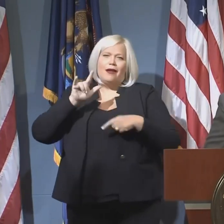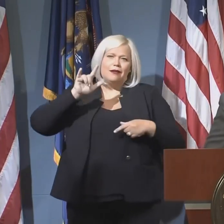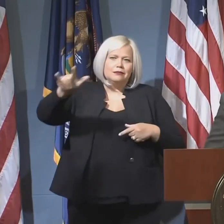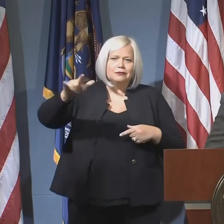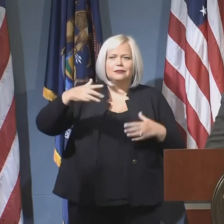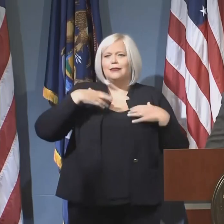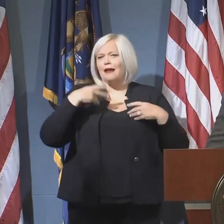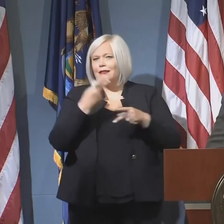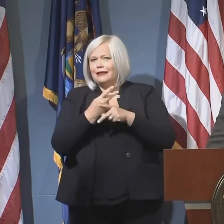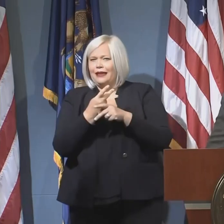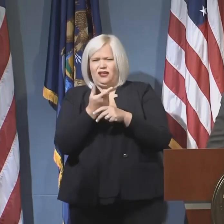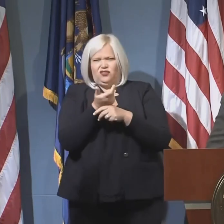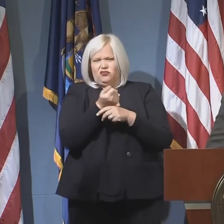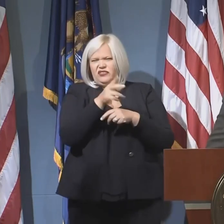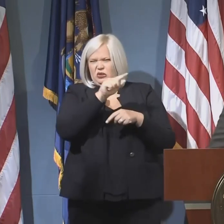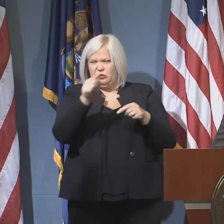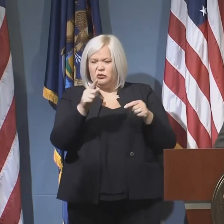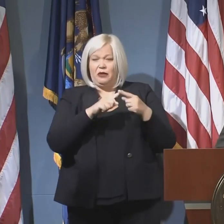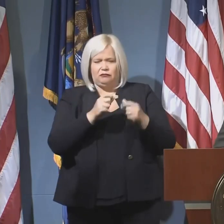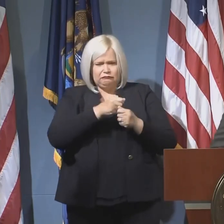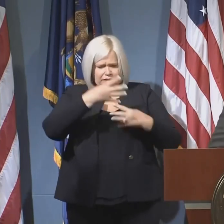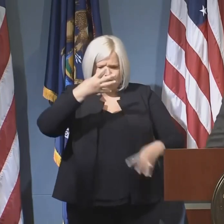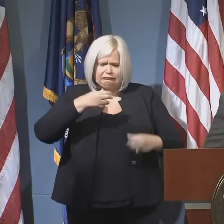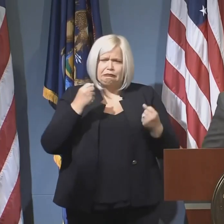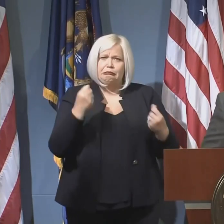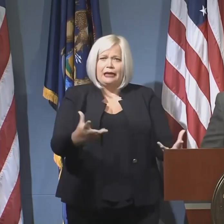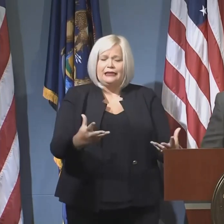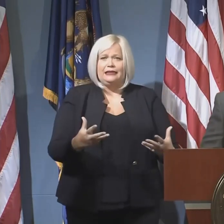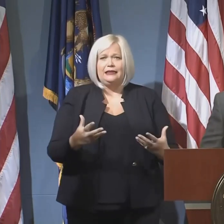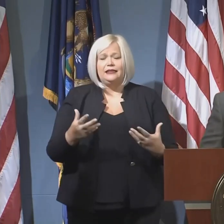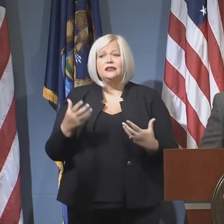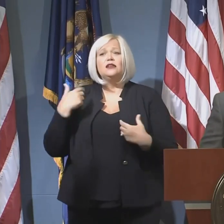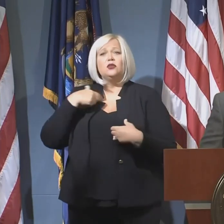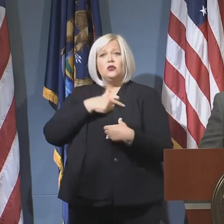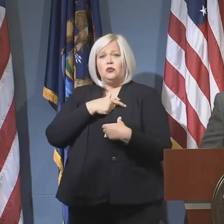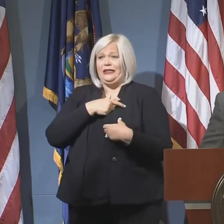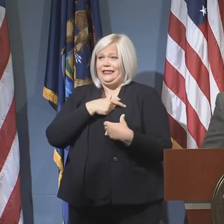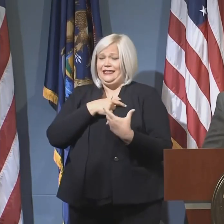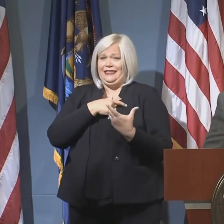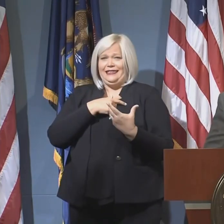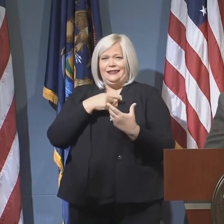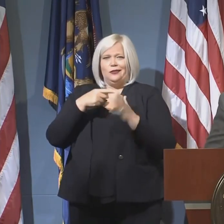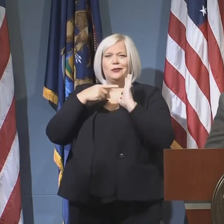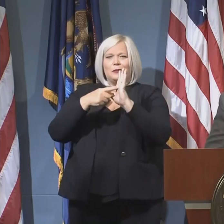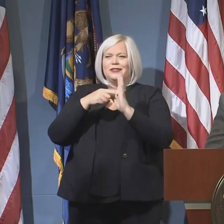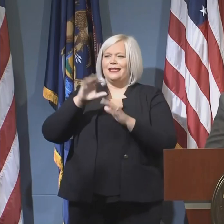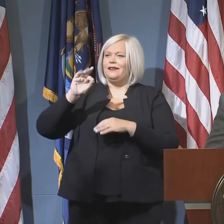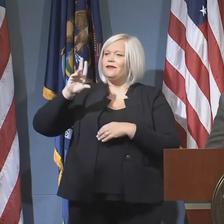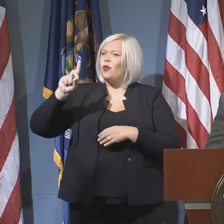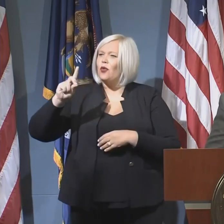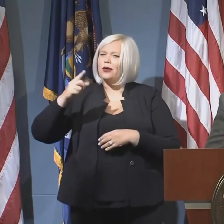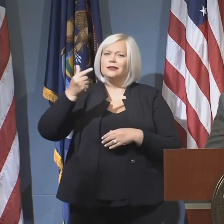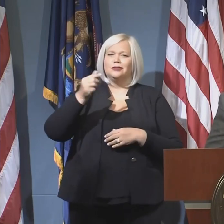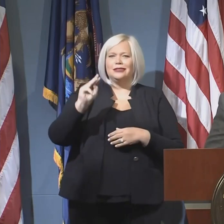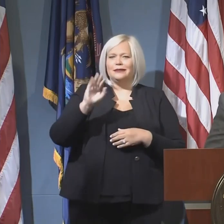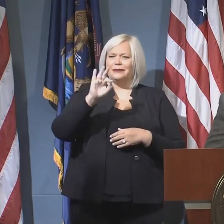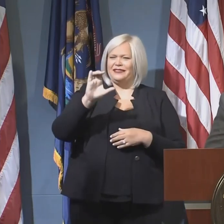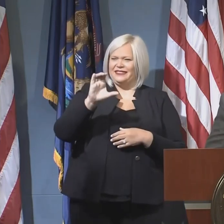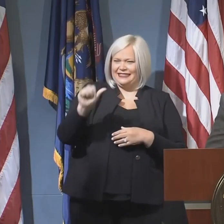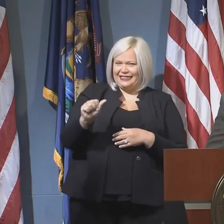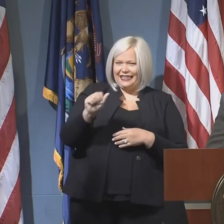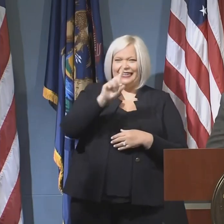healthcare, just to name a few. We represent the largest iconic names that you might know, Ford, GM, FCA,